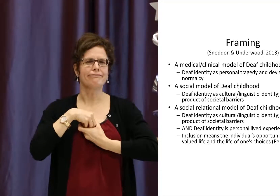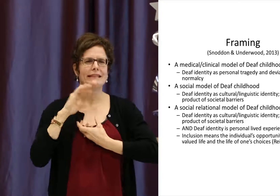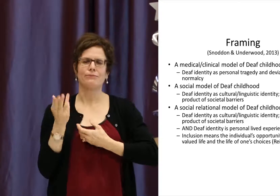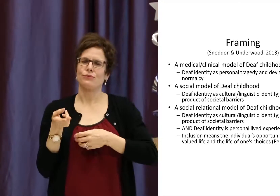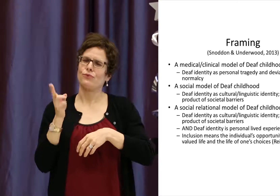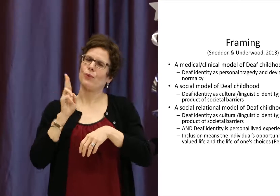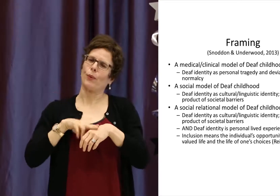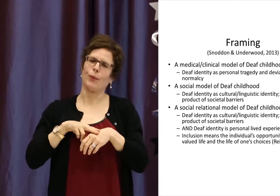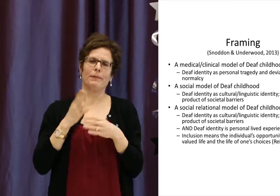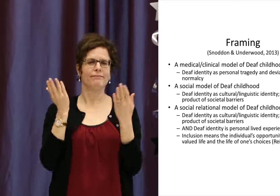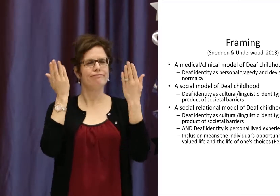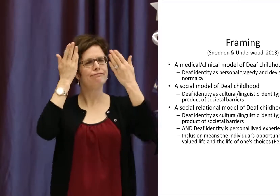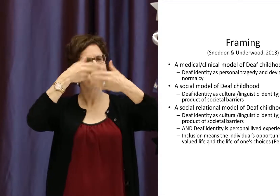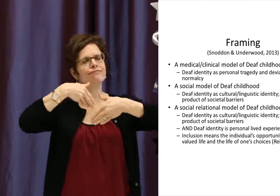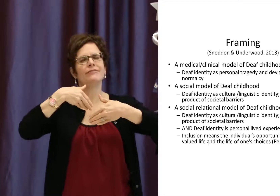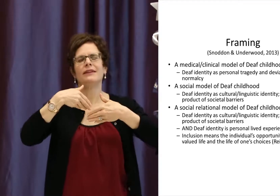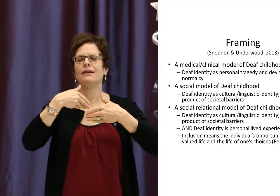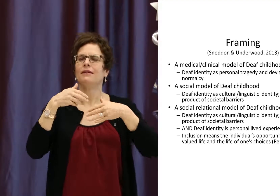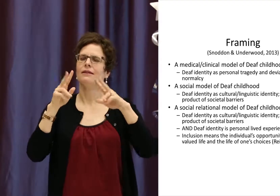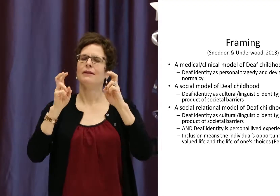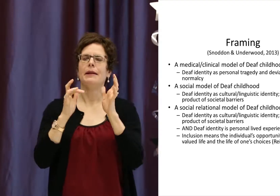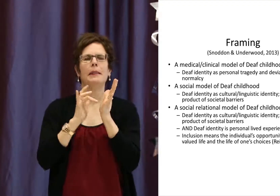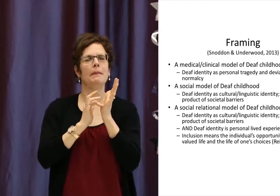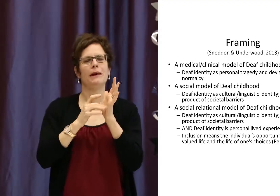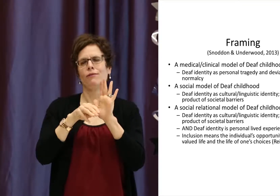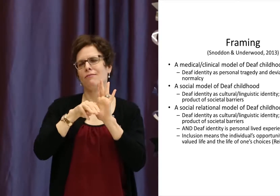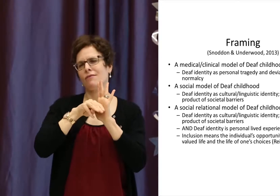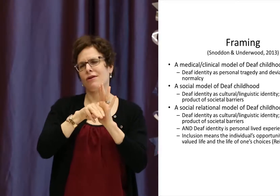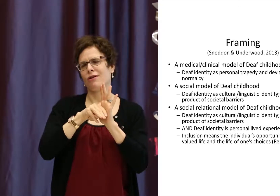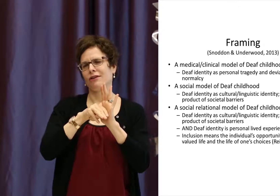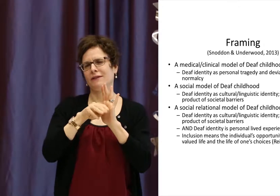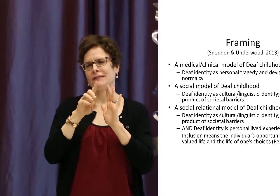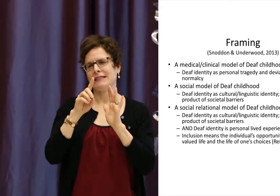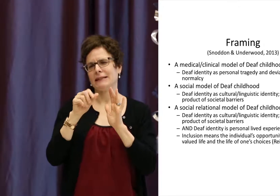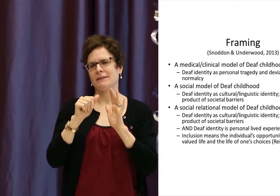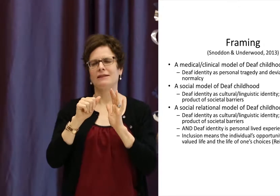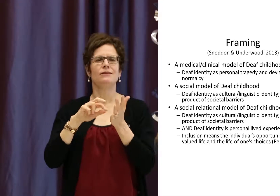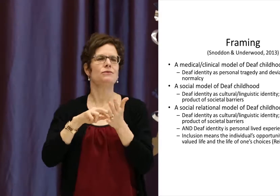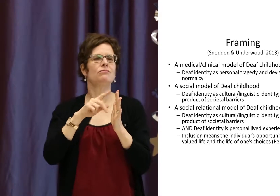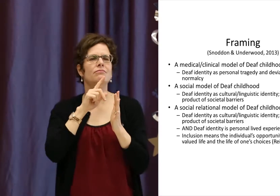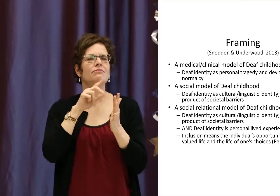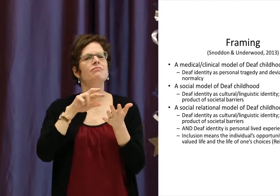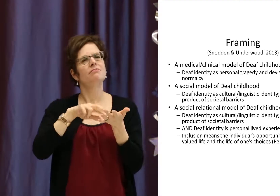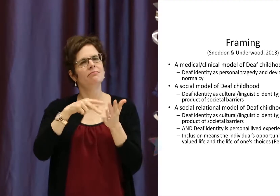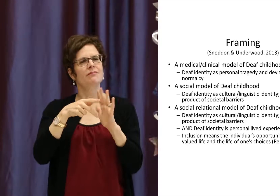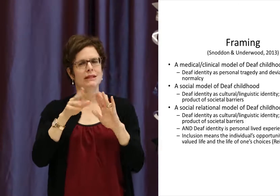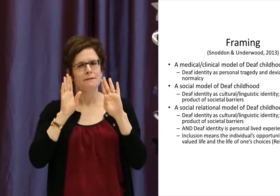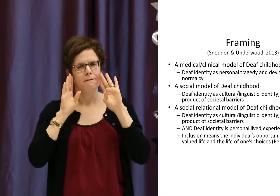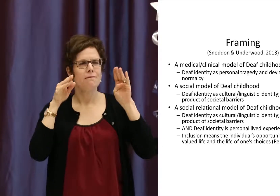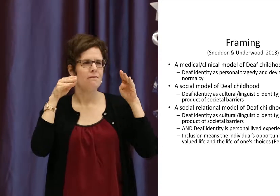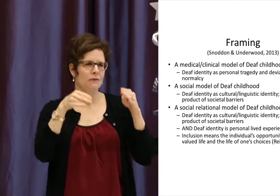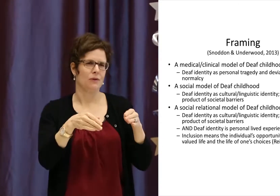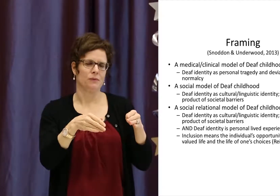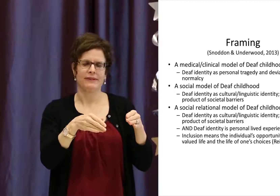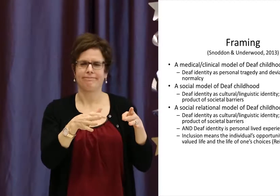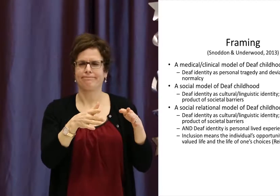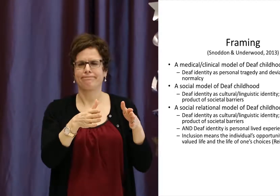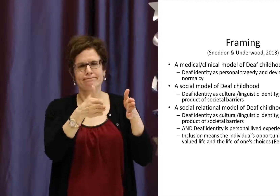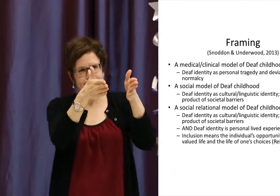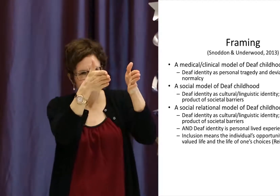individuals have normalized the medical model of disability. The medical model looks at